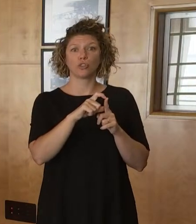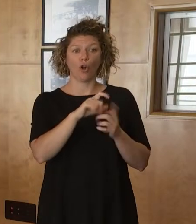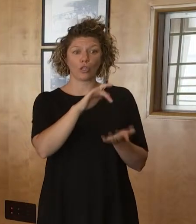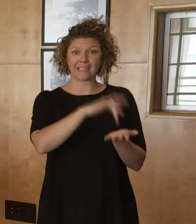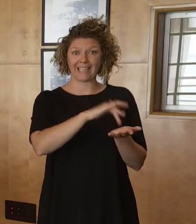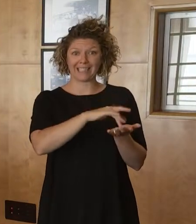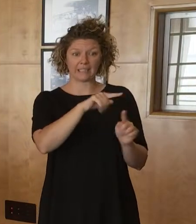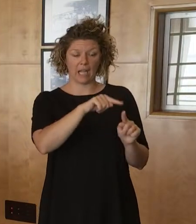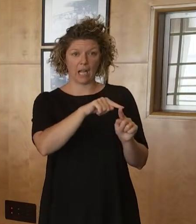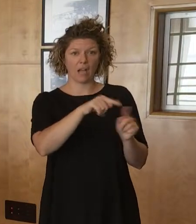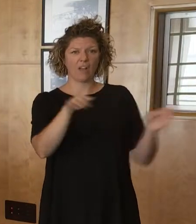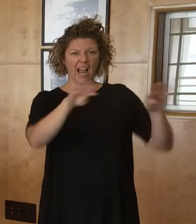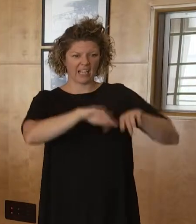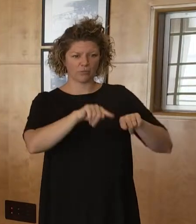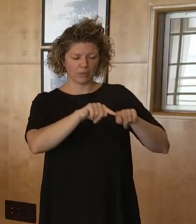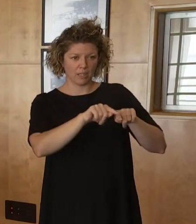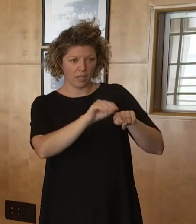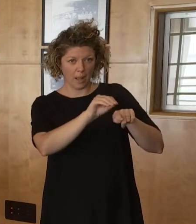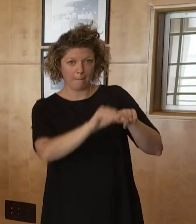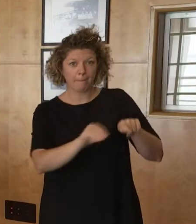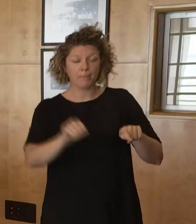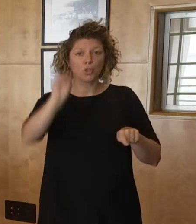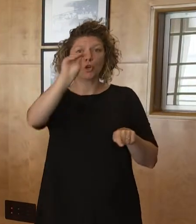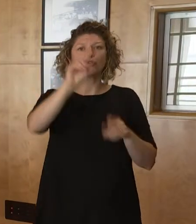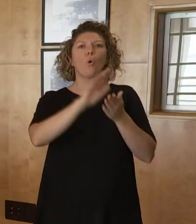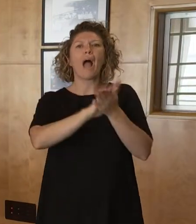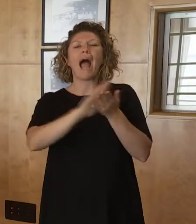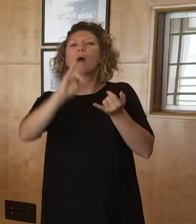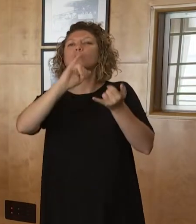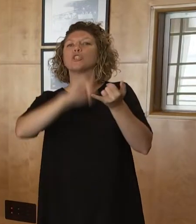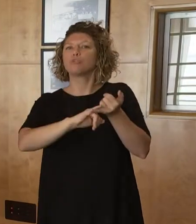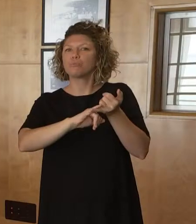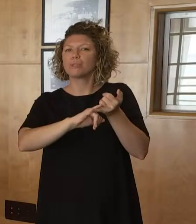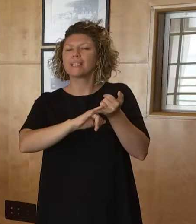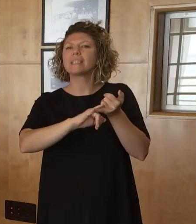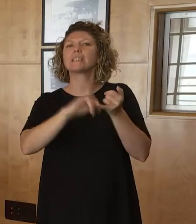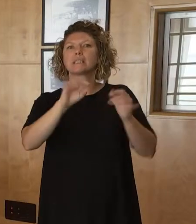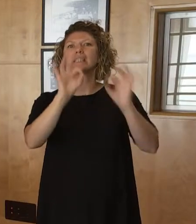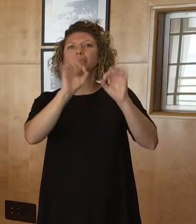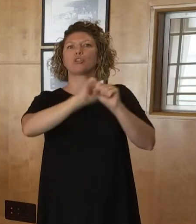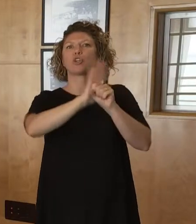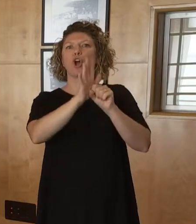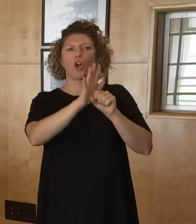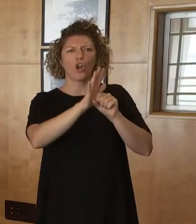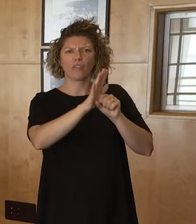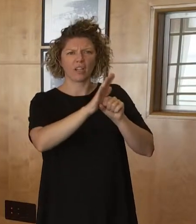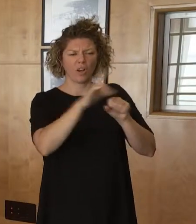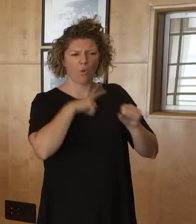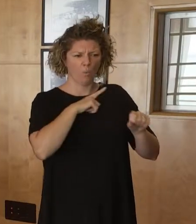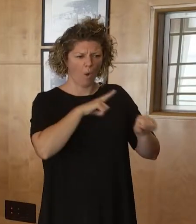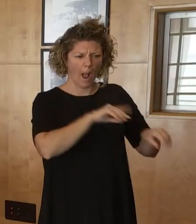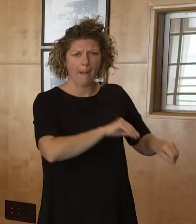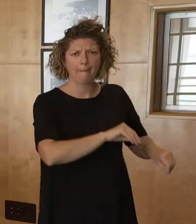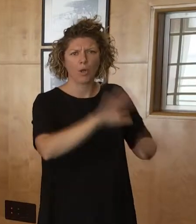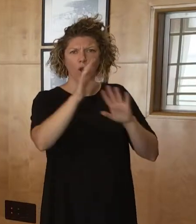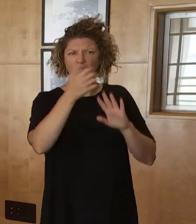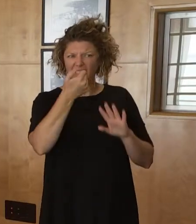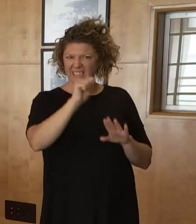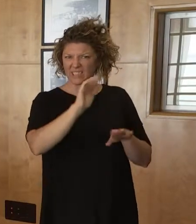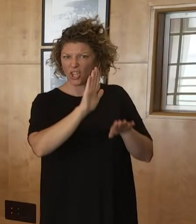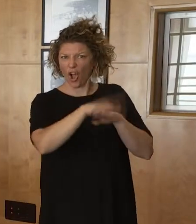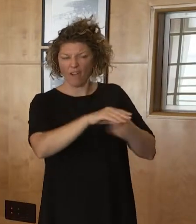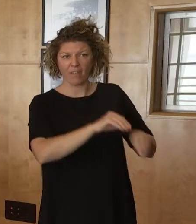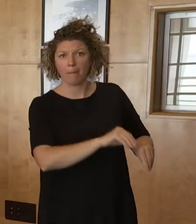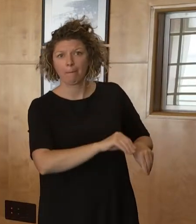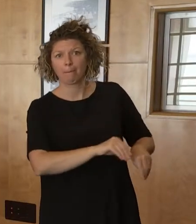calls from ARCHOs. Is this a phasing out of the TOD? No. So, we've had this question this morning, and so what we have seen